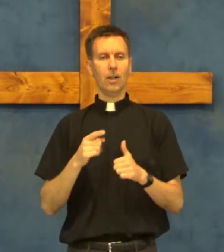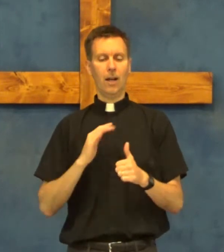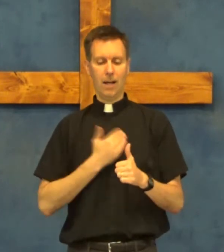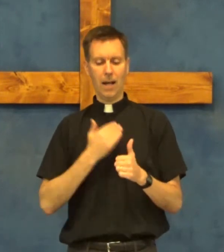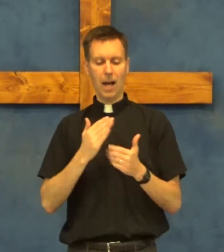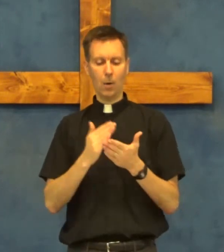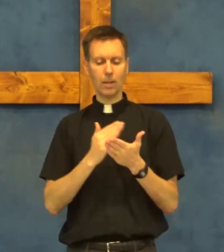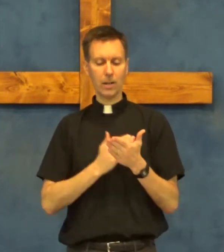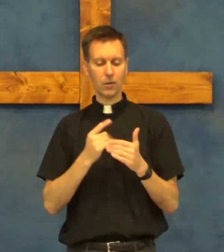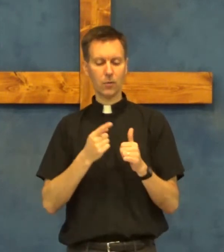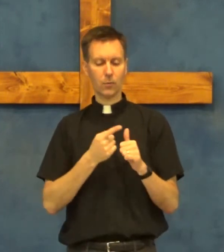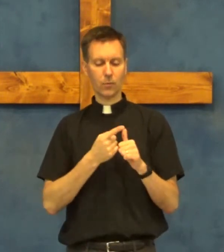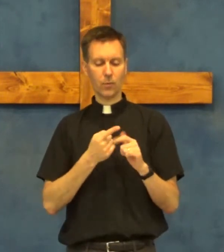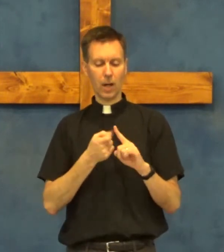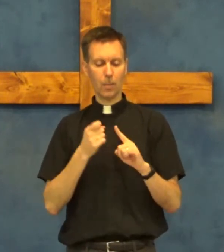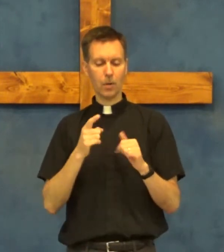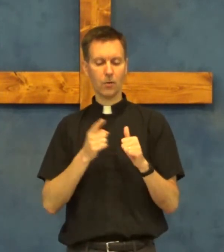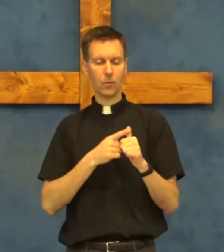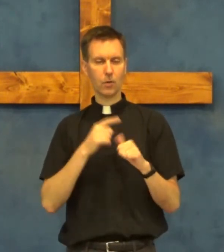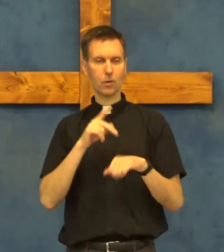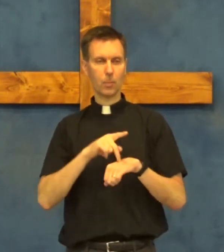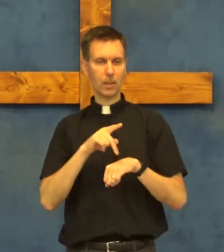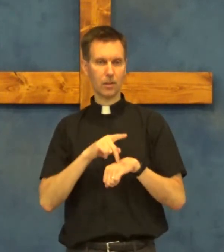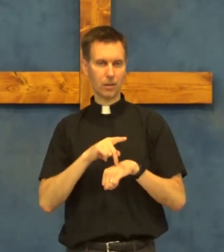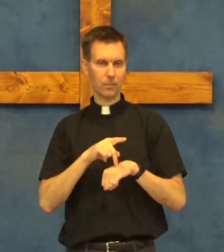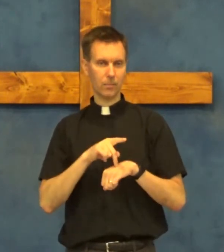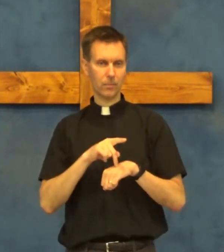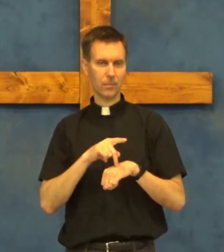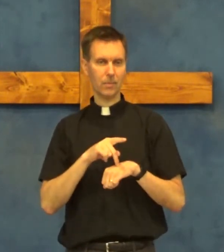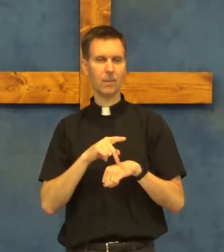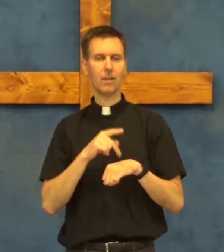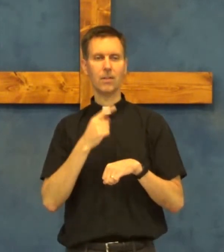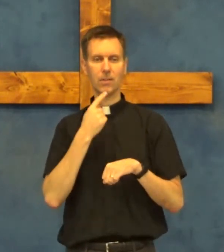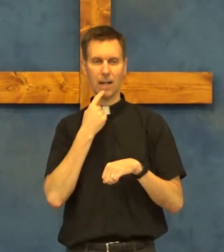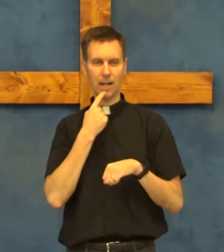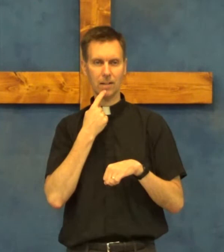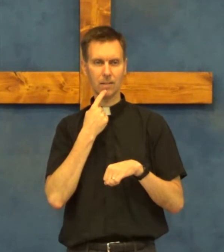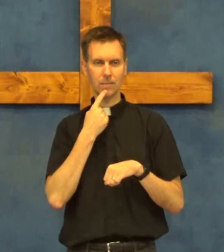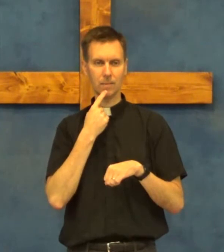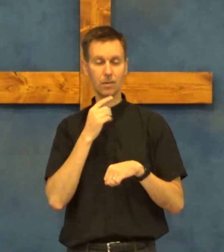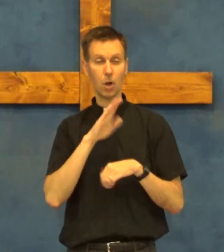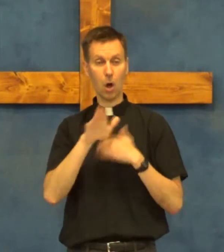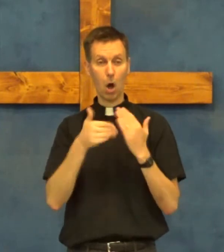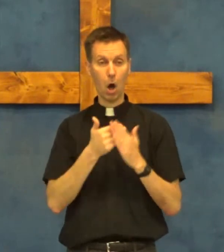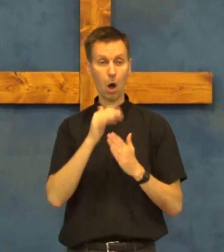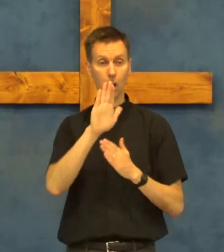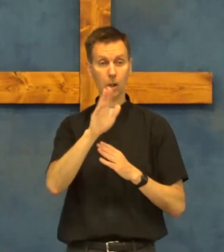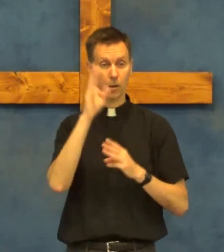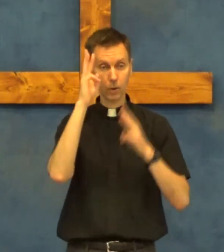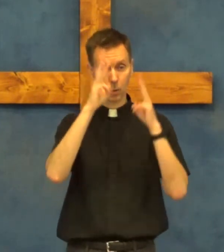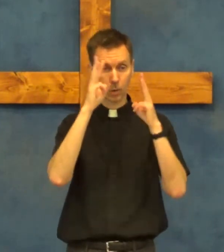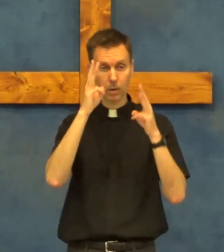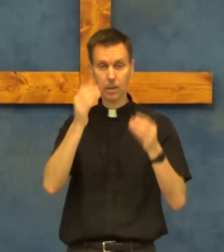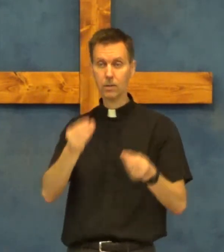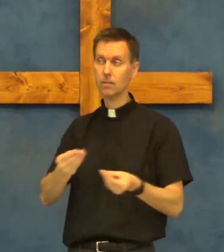our lesson from 1st Peter said all of your worries